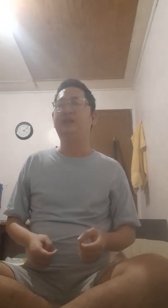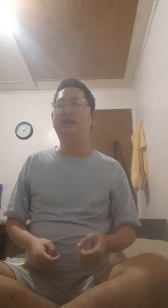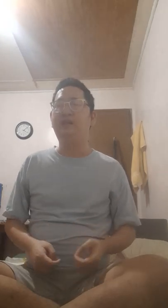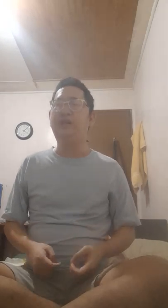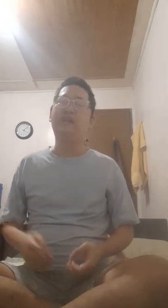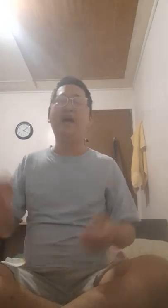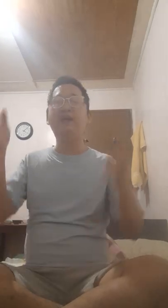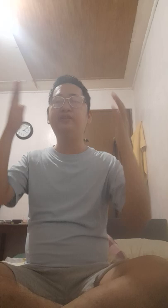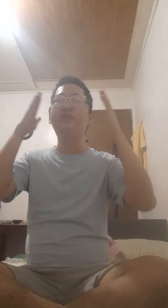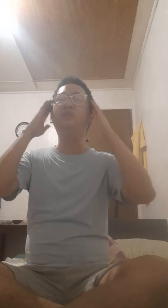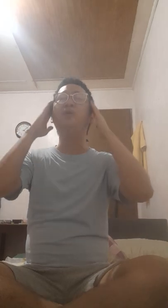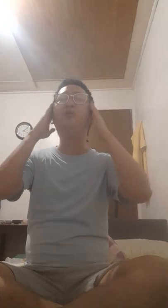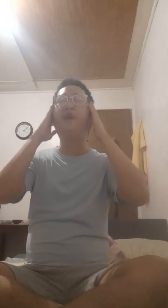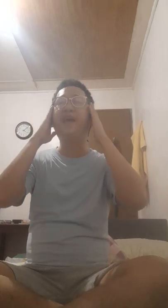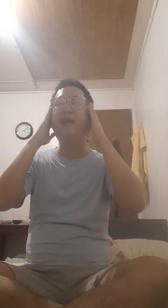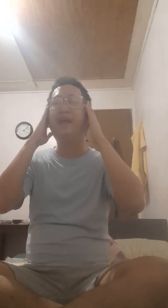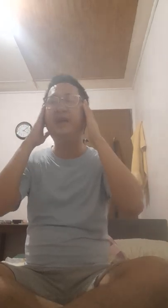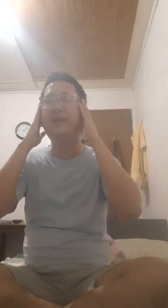And I don't know when